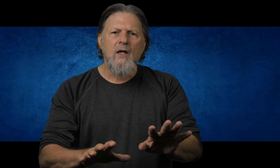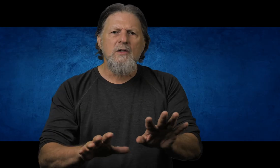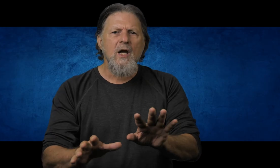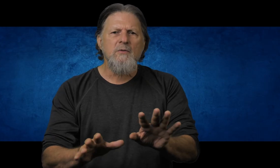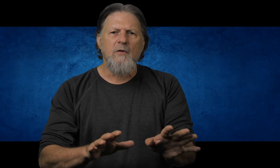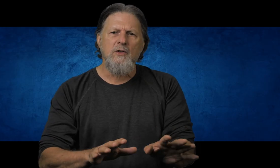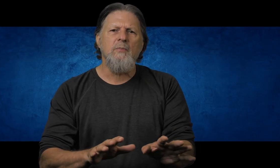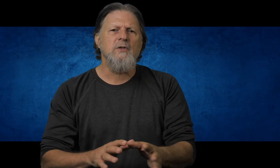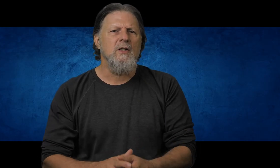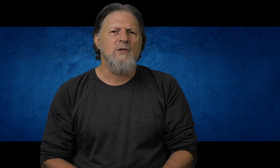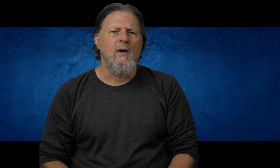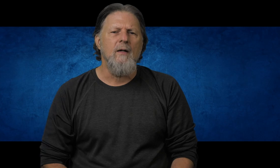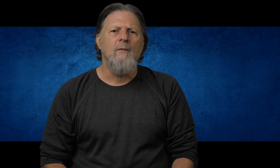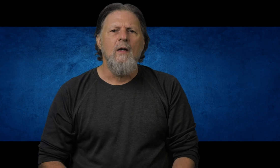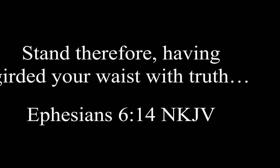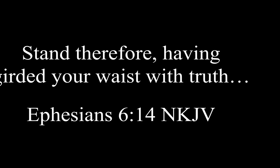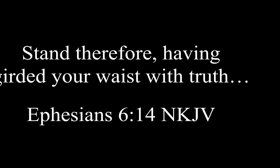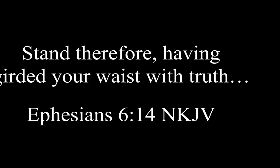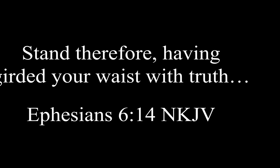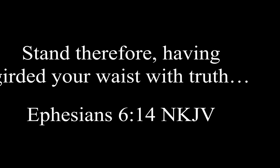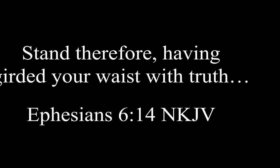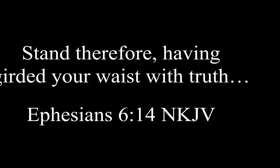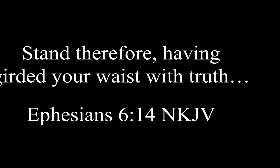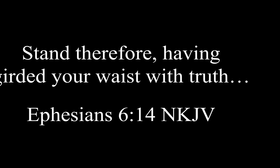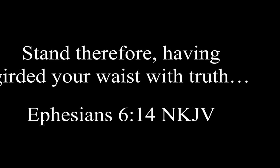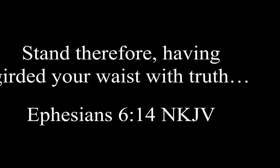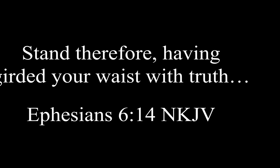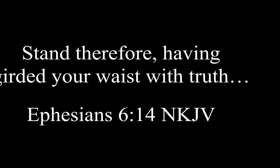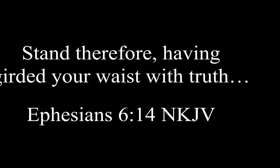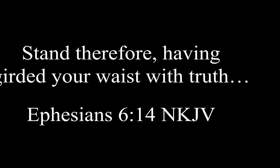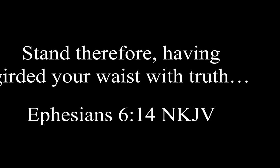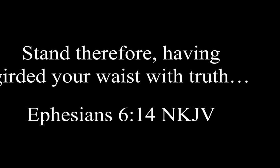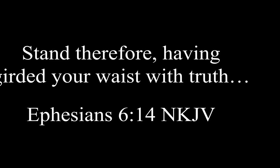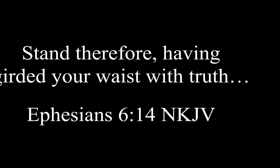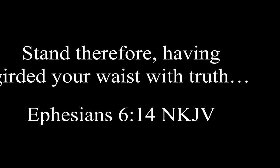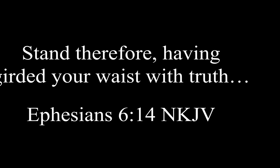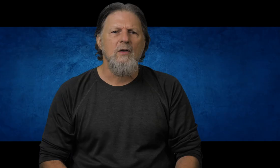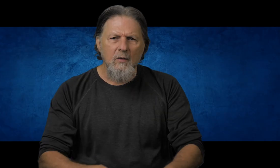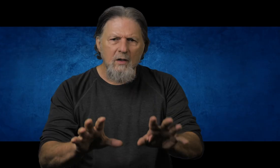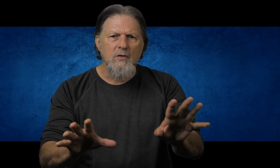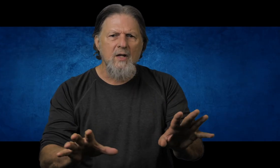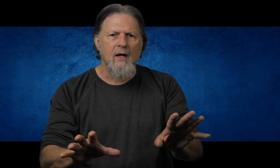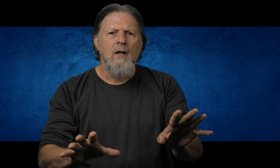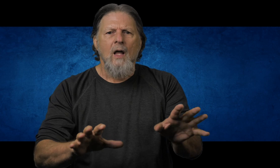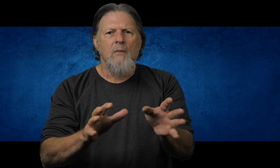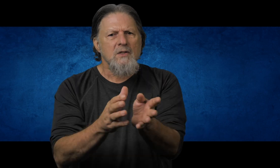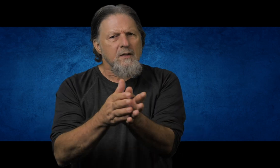King James Version puts it this way, stand therefore, having girded your waist with truth. And we use that. And we saw